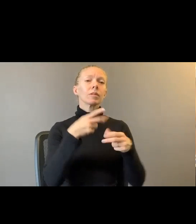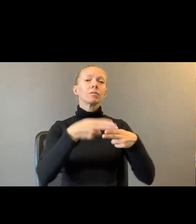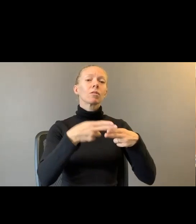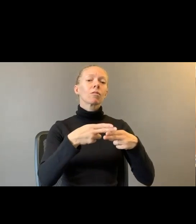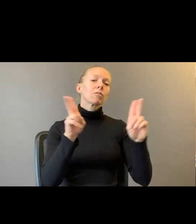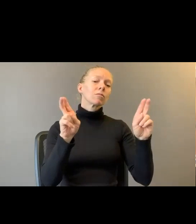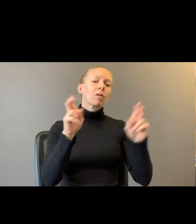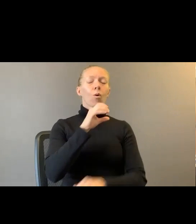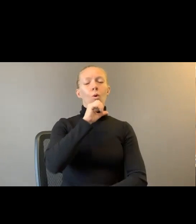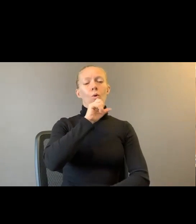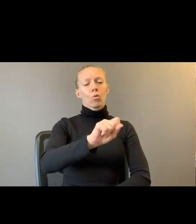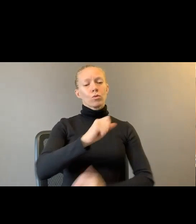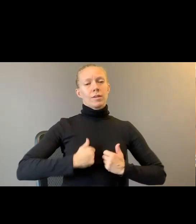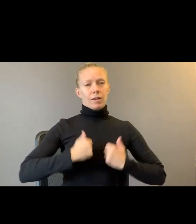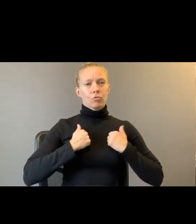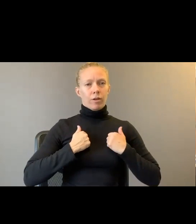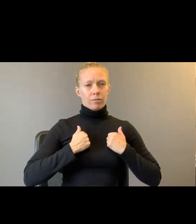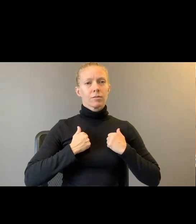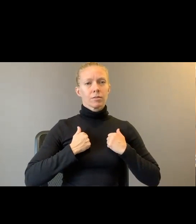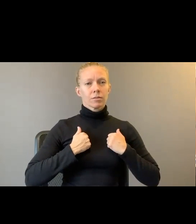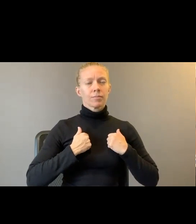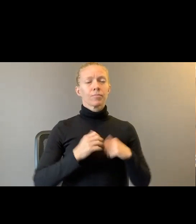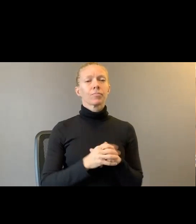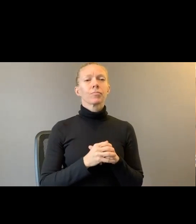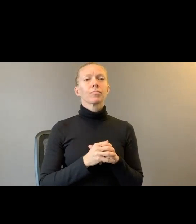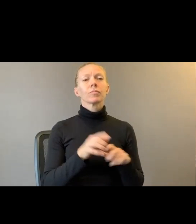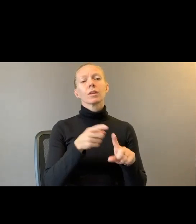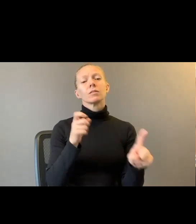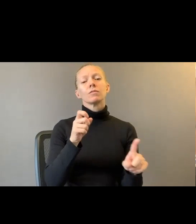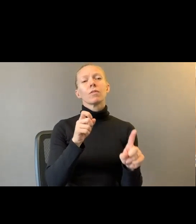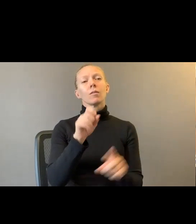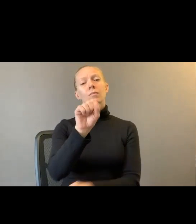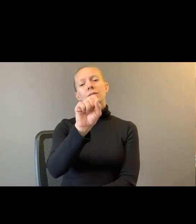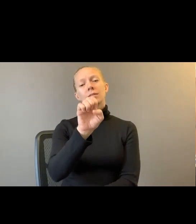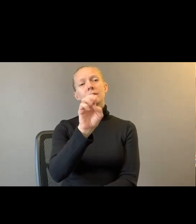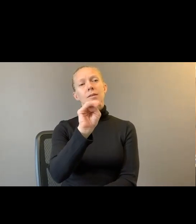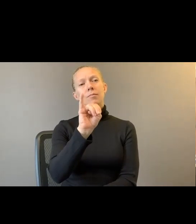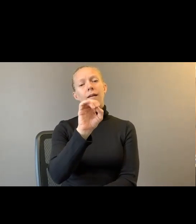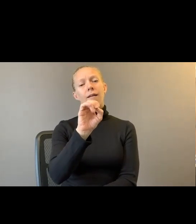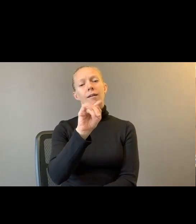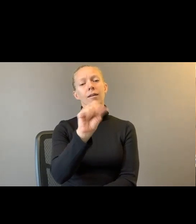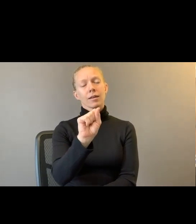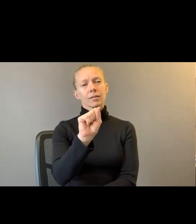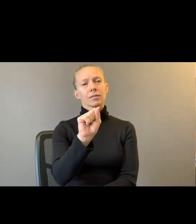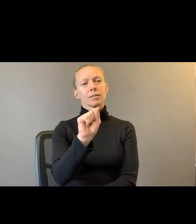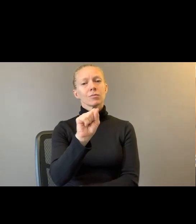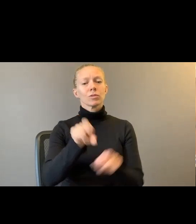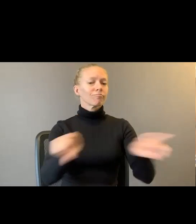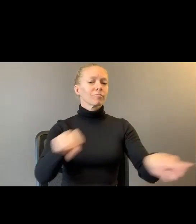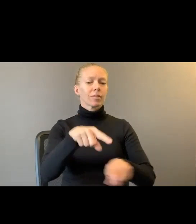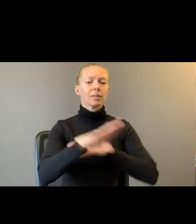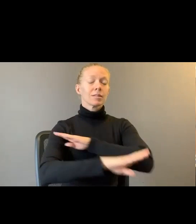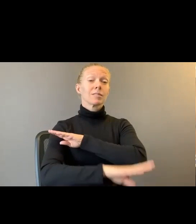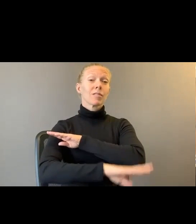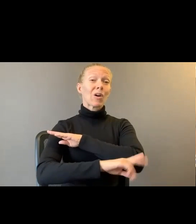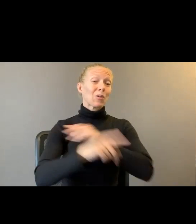And it's from. Chekku Ray Danlari's semiotics. Which came out this fall. Won the coffee canum prize.